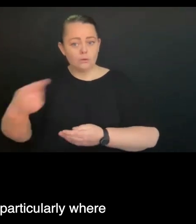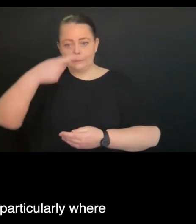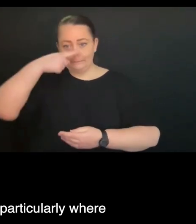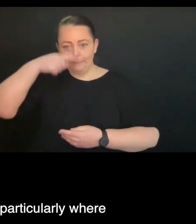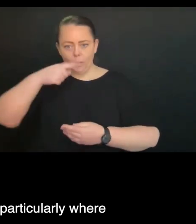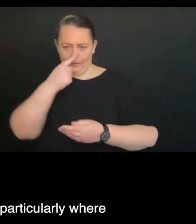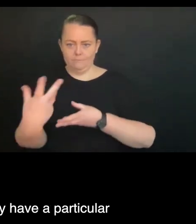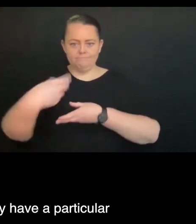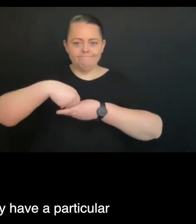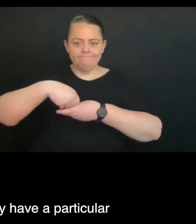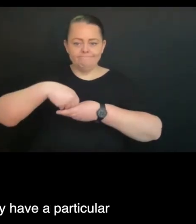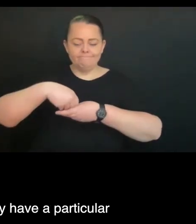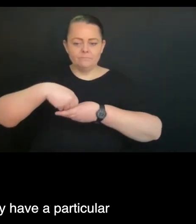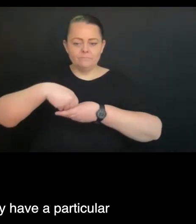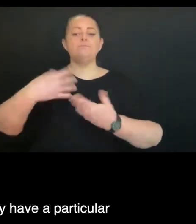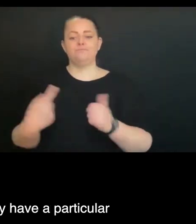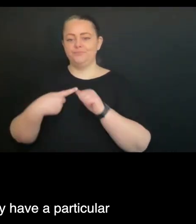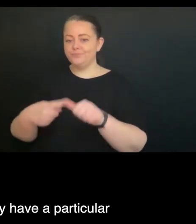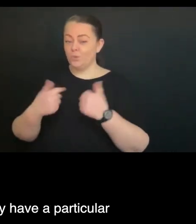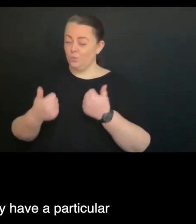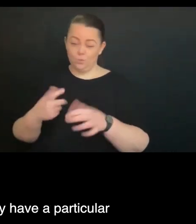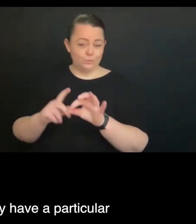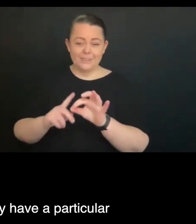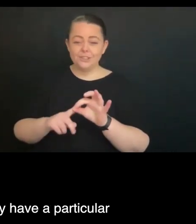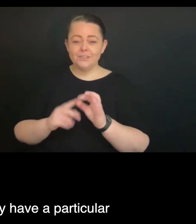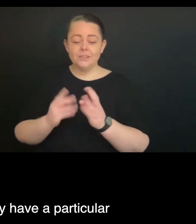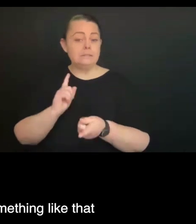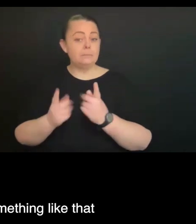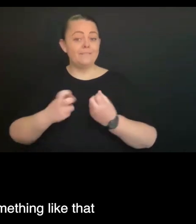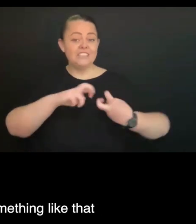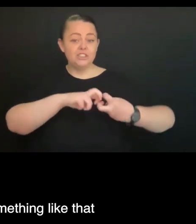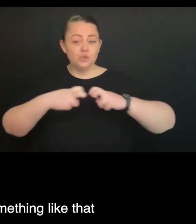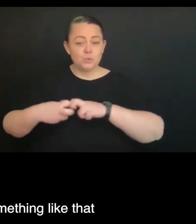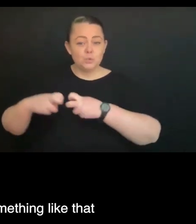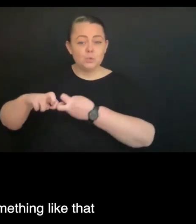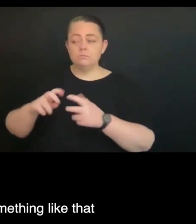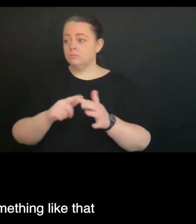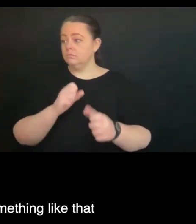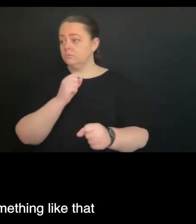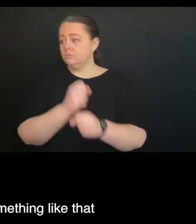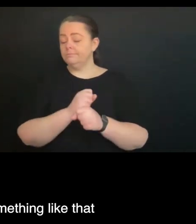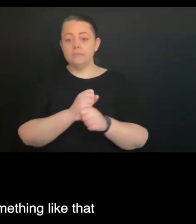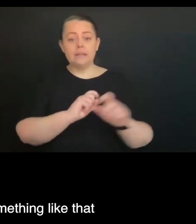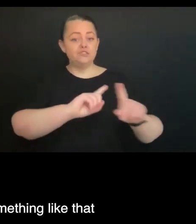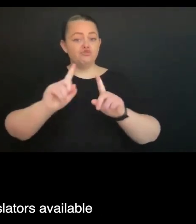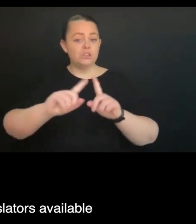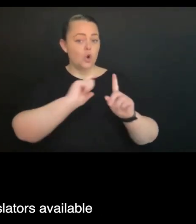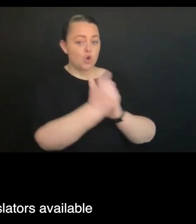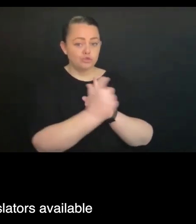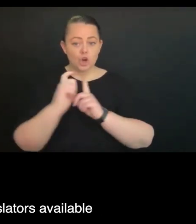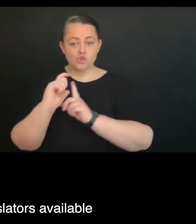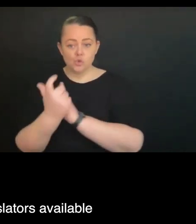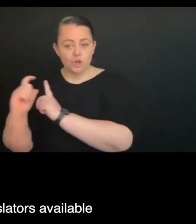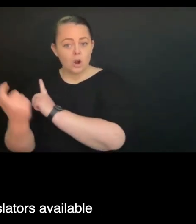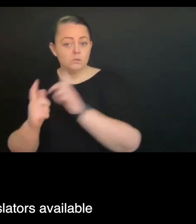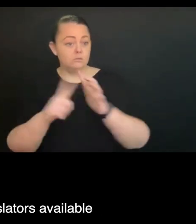that, you know, particularly where there are, you know, issues where, you know, say you may have a particular cultural, like a Greek centre or something like that. I think you